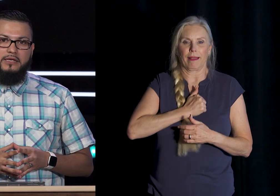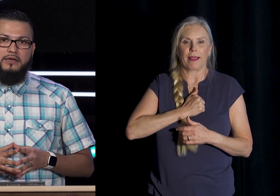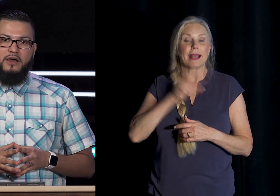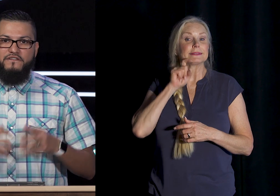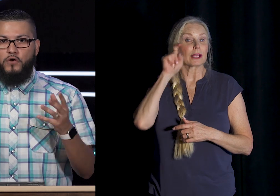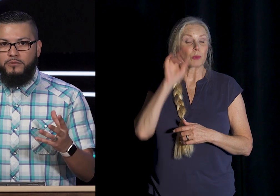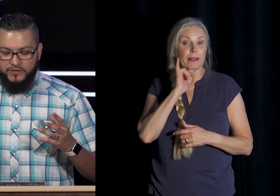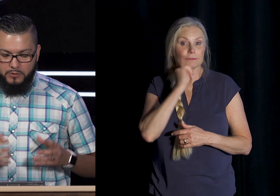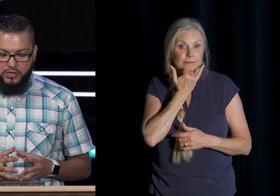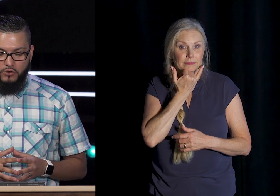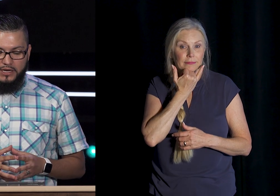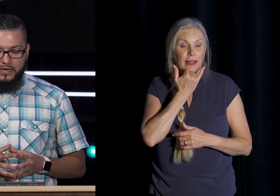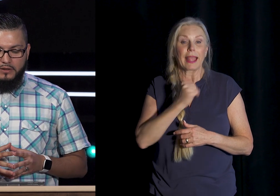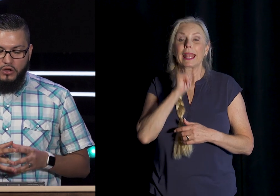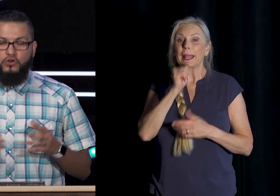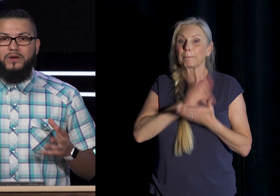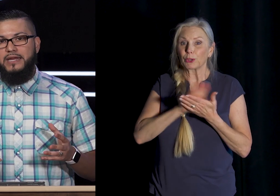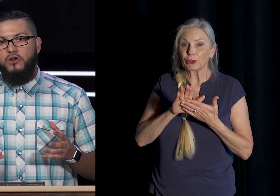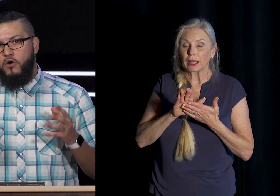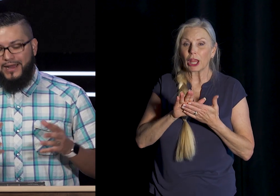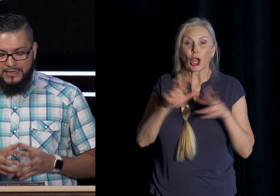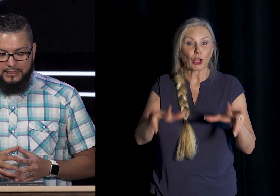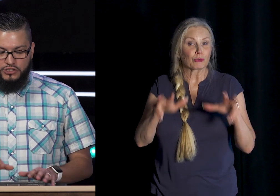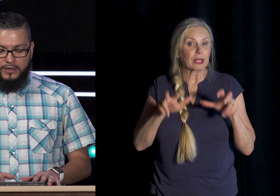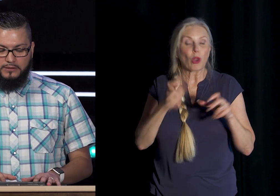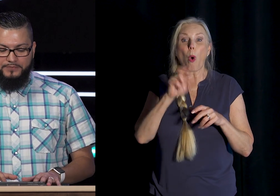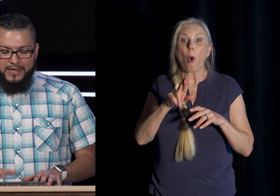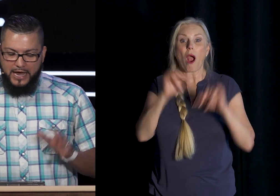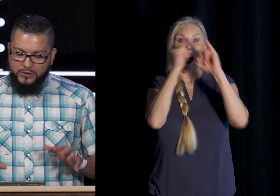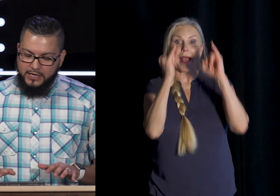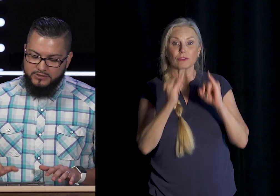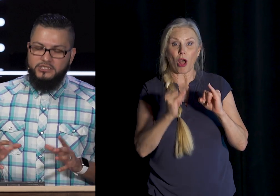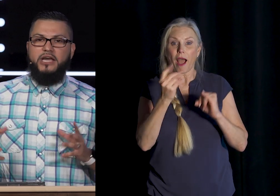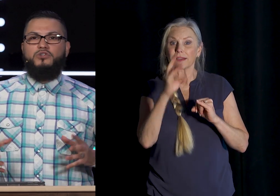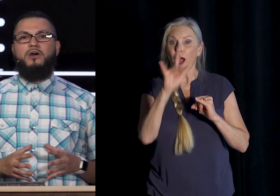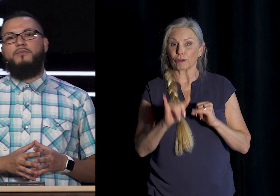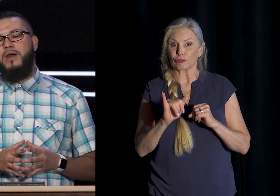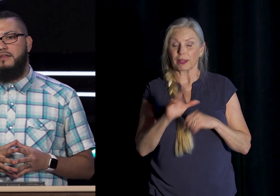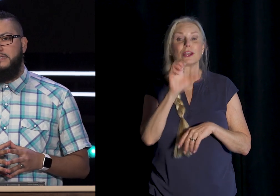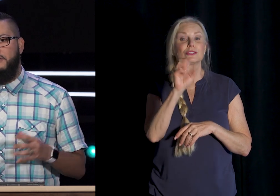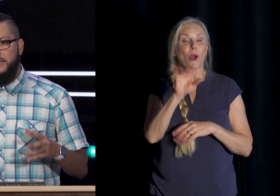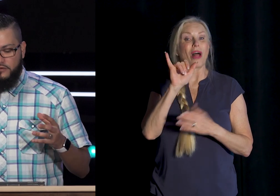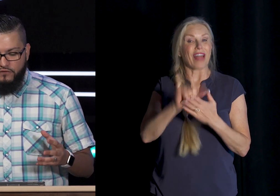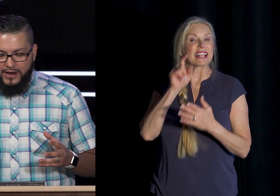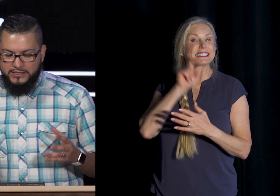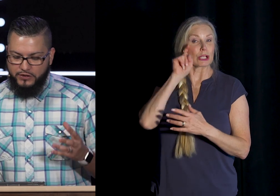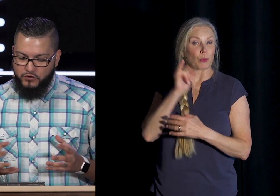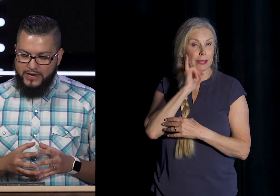Forms of impurity Greed Or idolatry Now when it comes To sexual immorality This phrase In the Greek